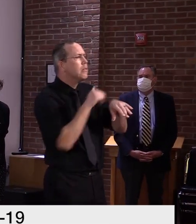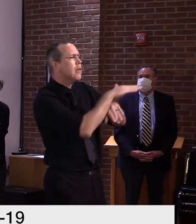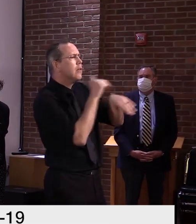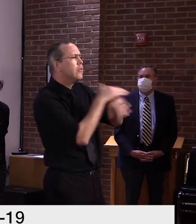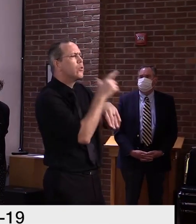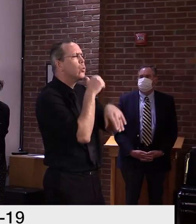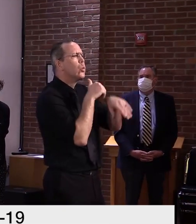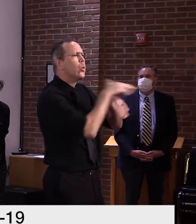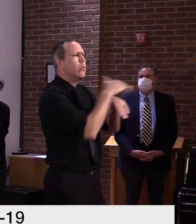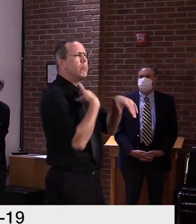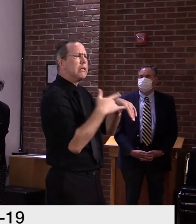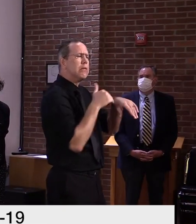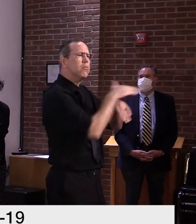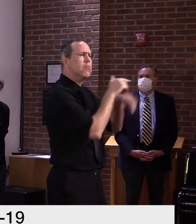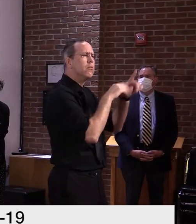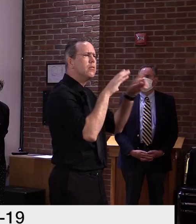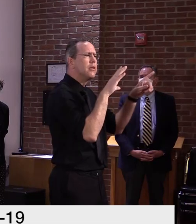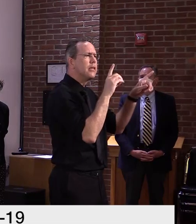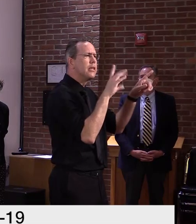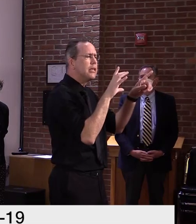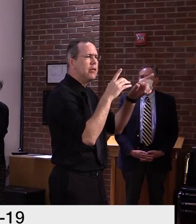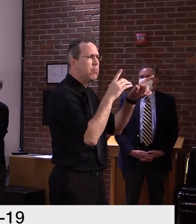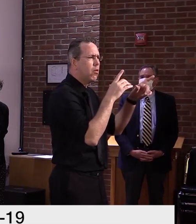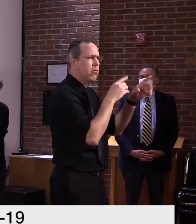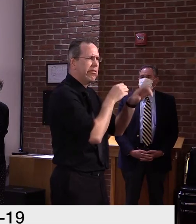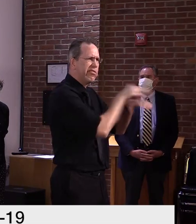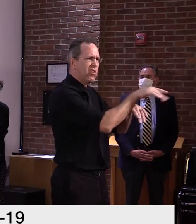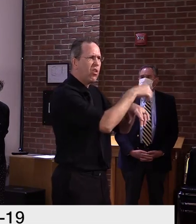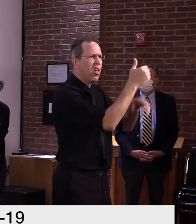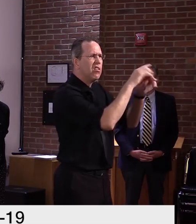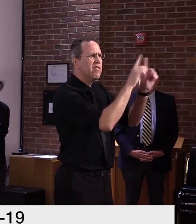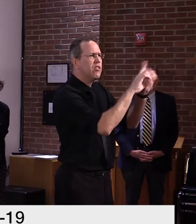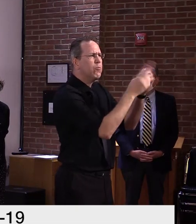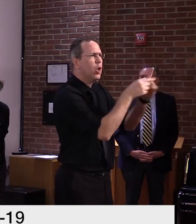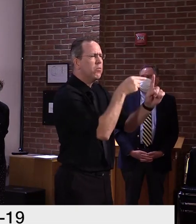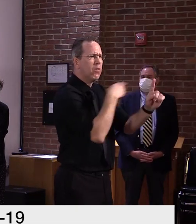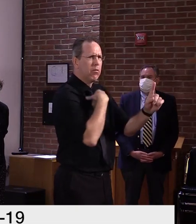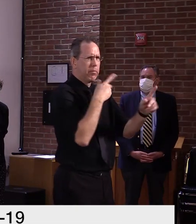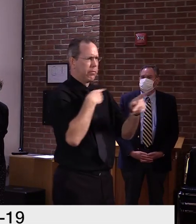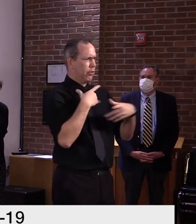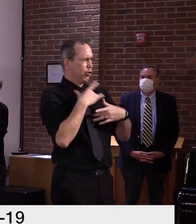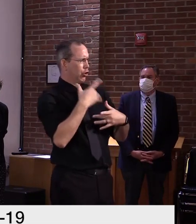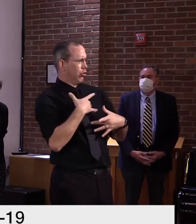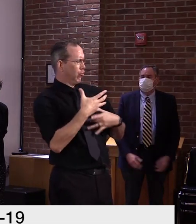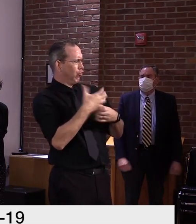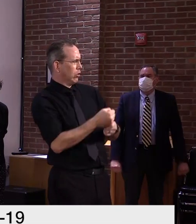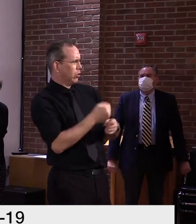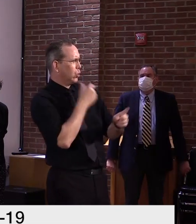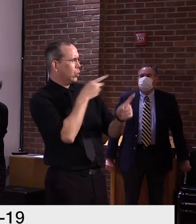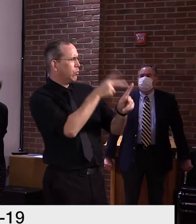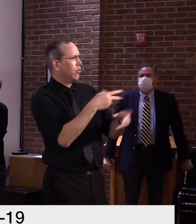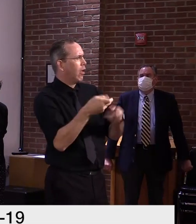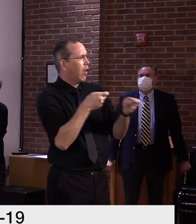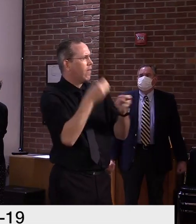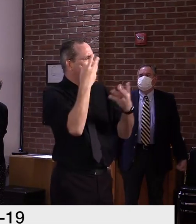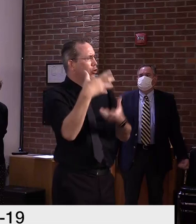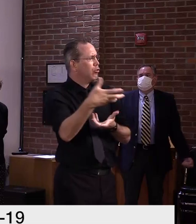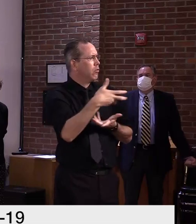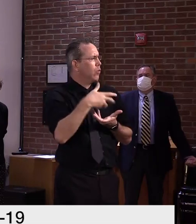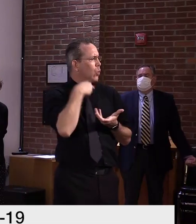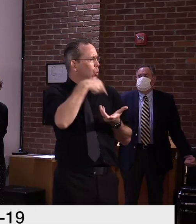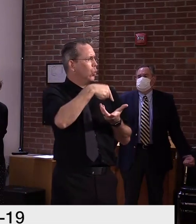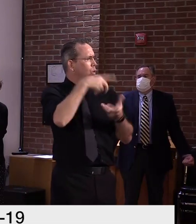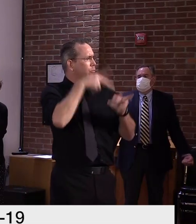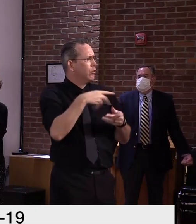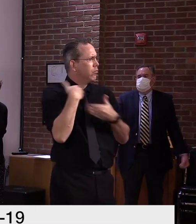So we're all trying to sort through this right now because if you begin to